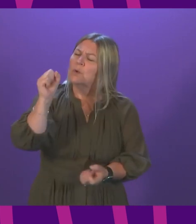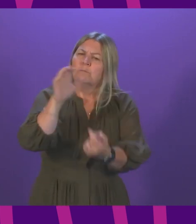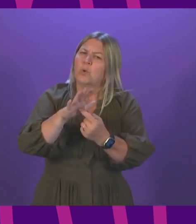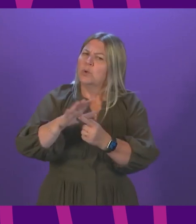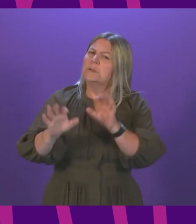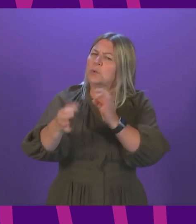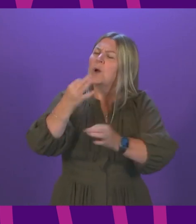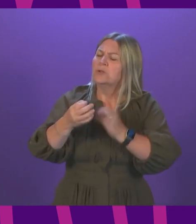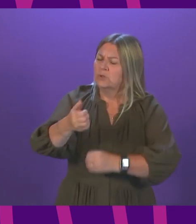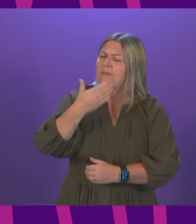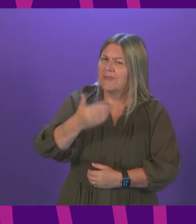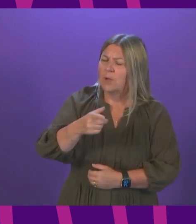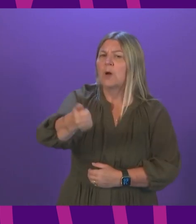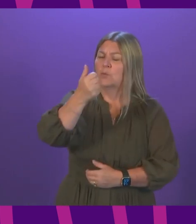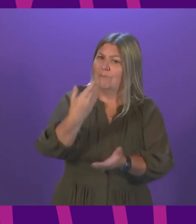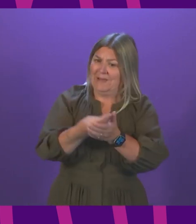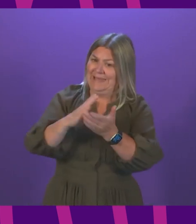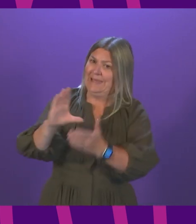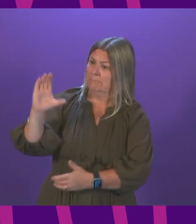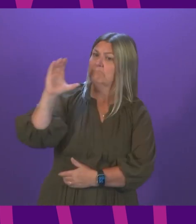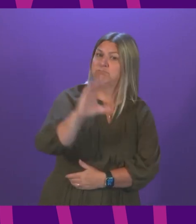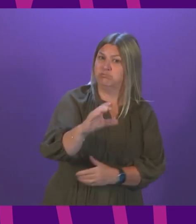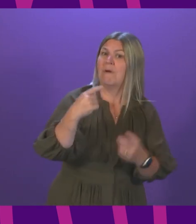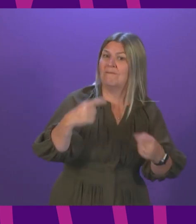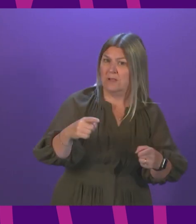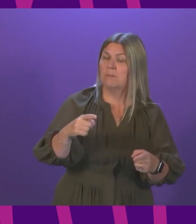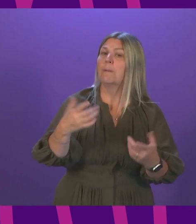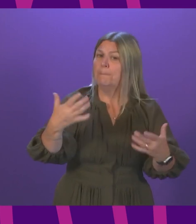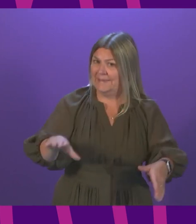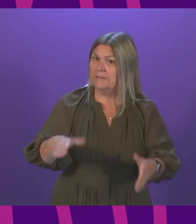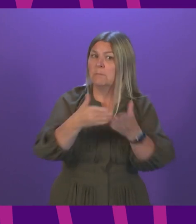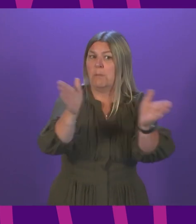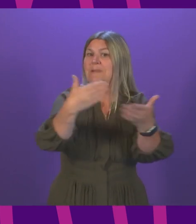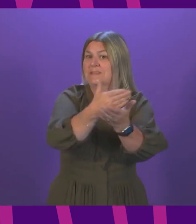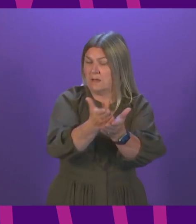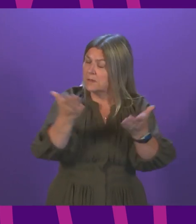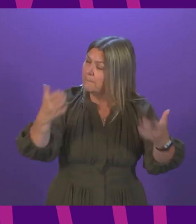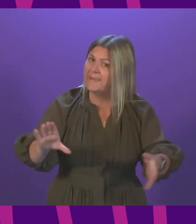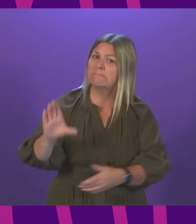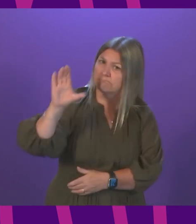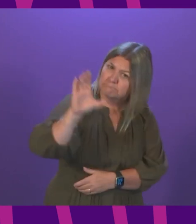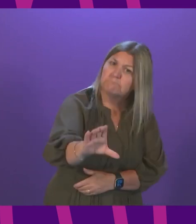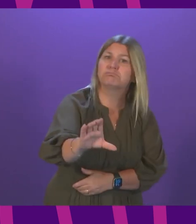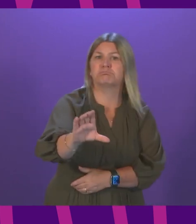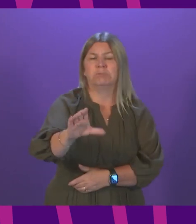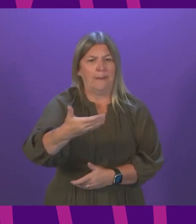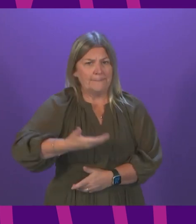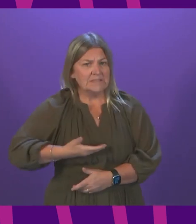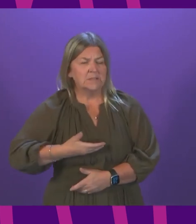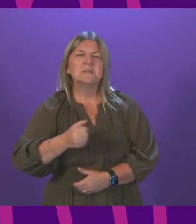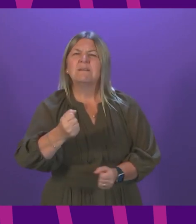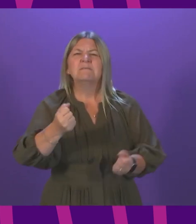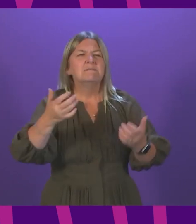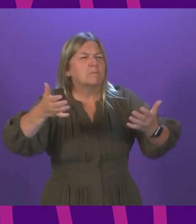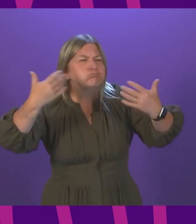part of what we are doing. We have already made funding available for areas of the public sector in relation to businesses. There is ventilation guidance that has